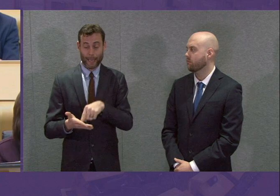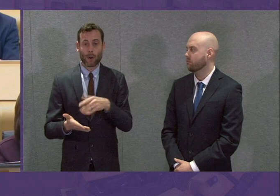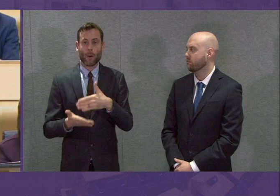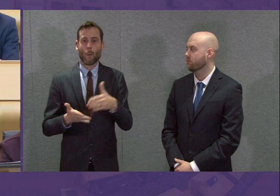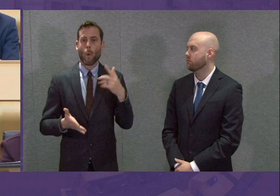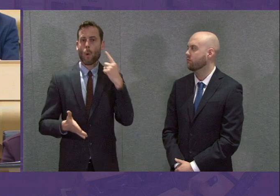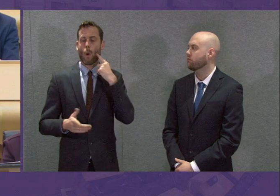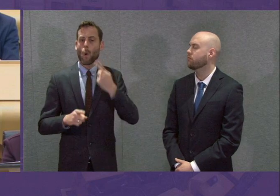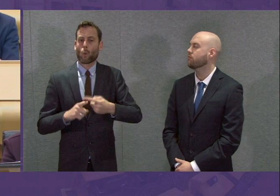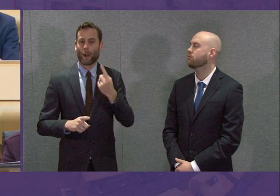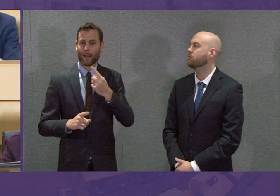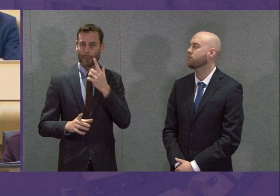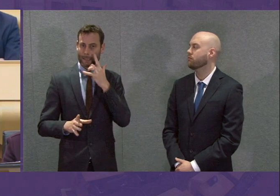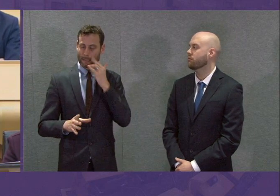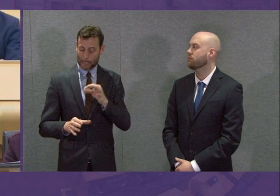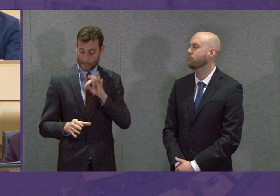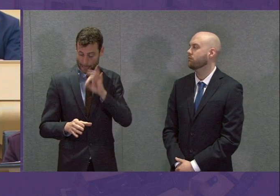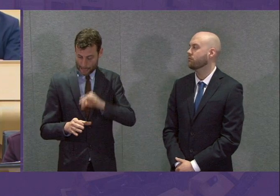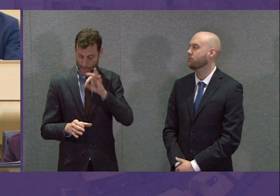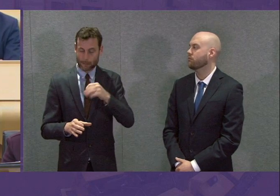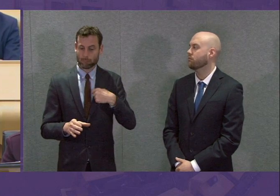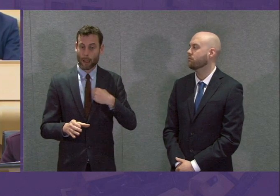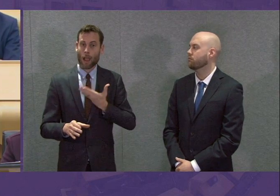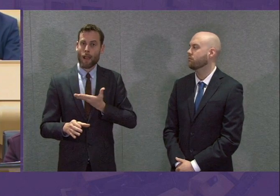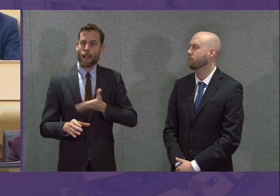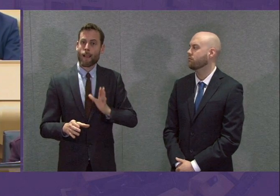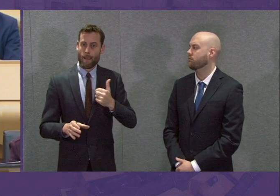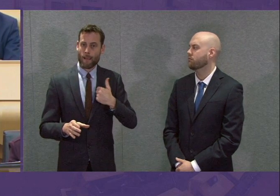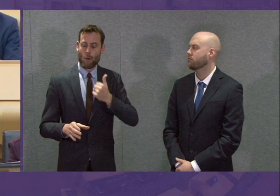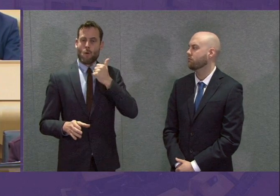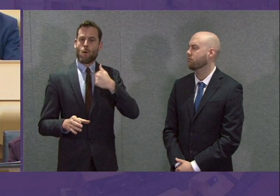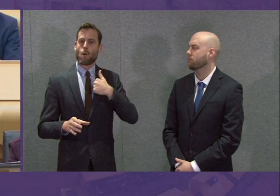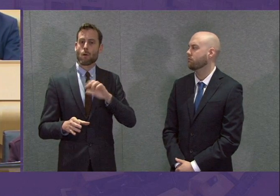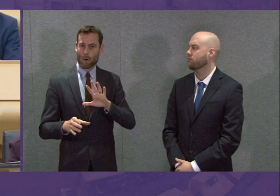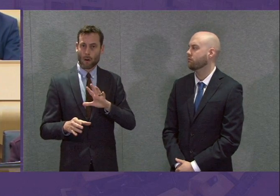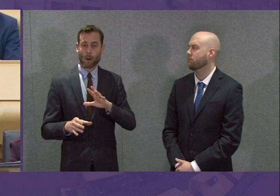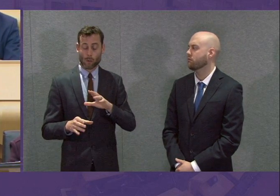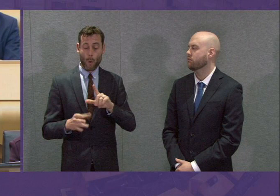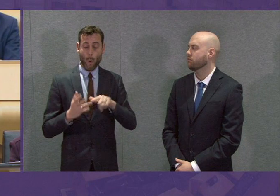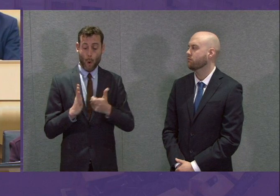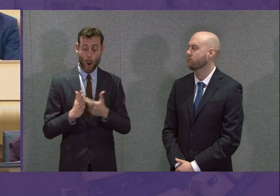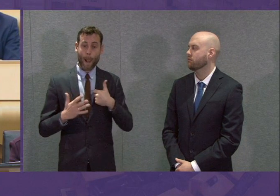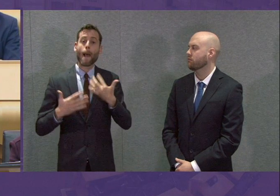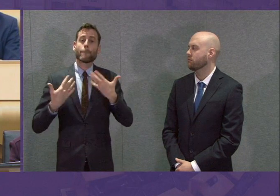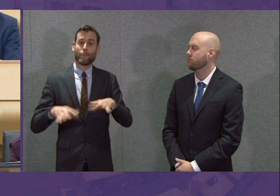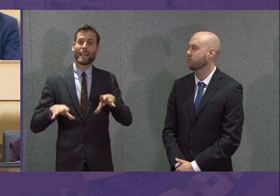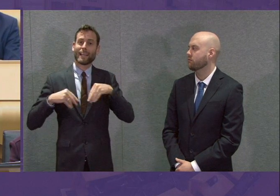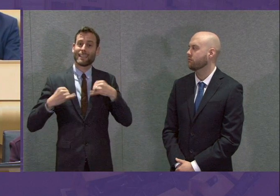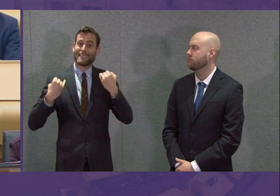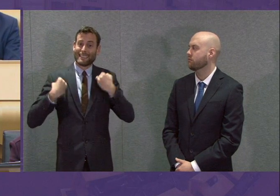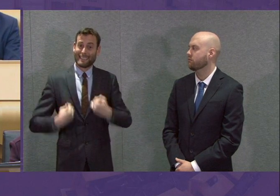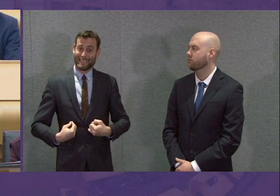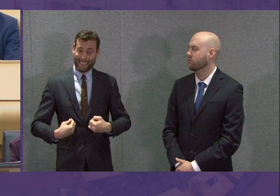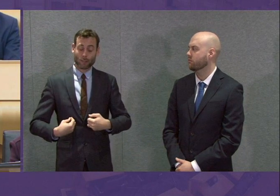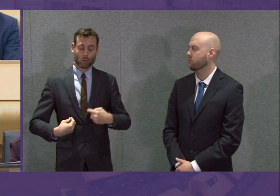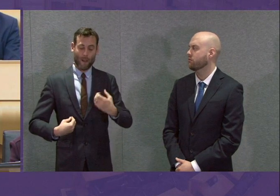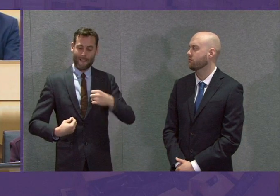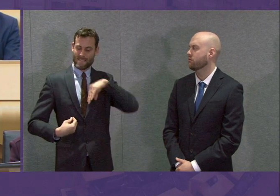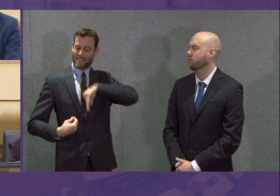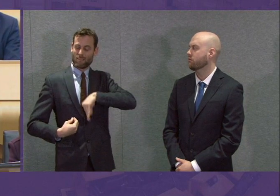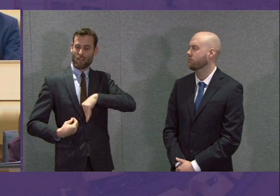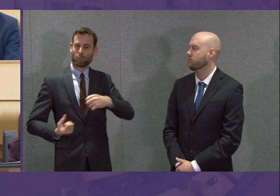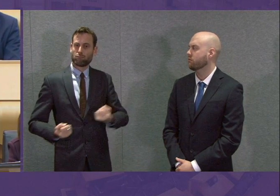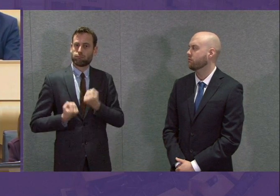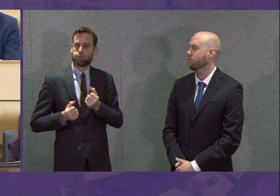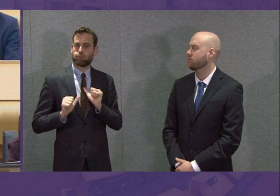much more quickly and crucially to tell whether they had had the virus or not, to see whether they had the antibodies that